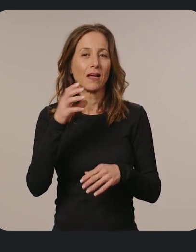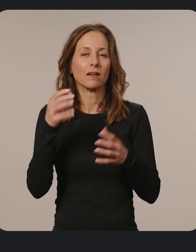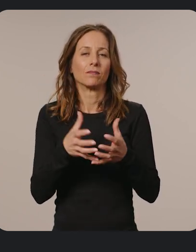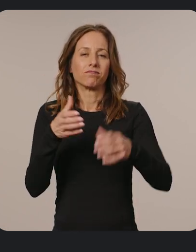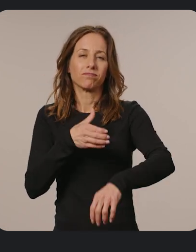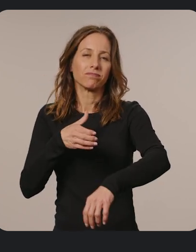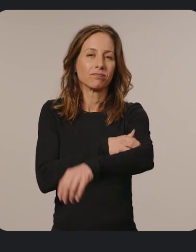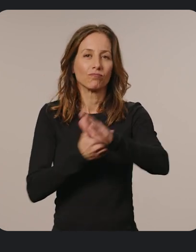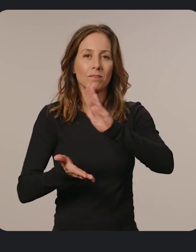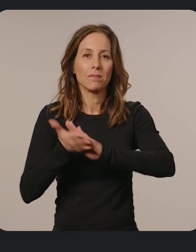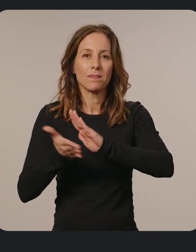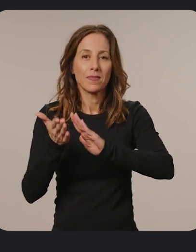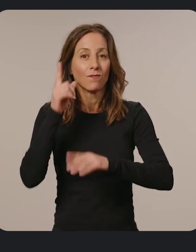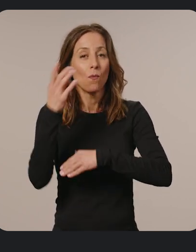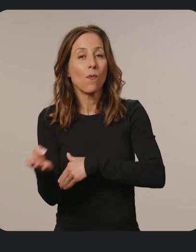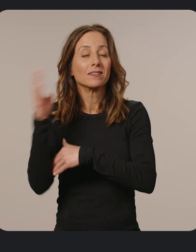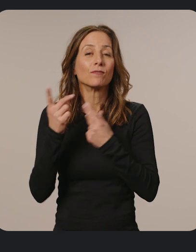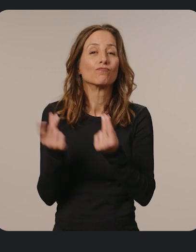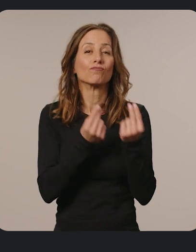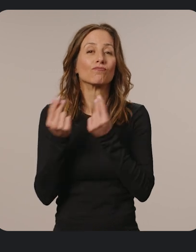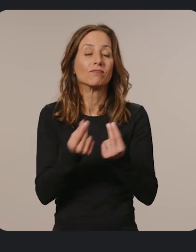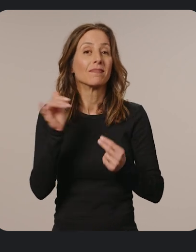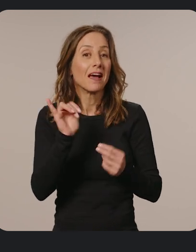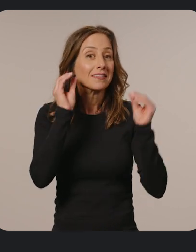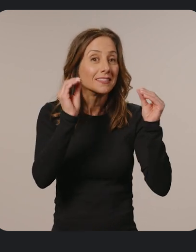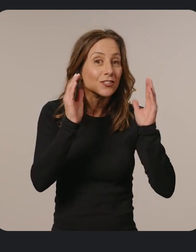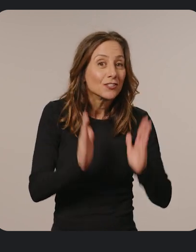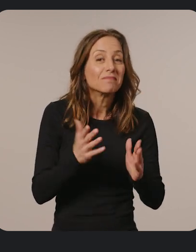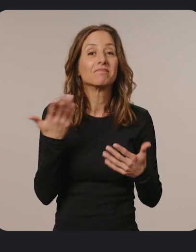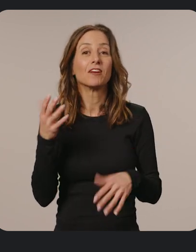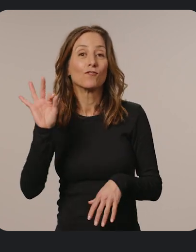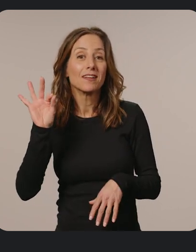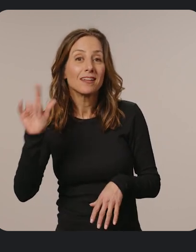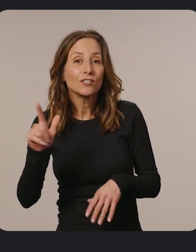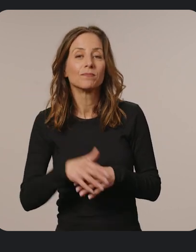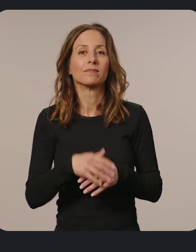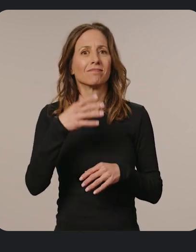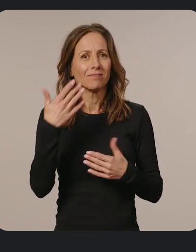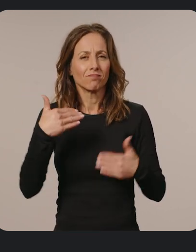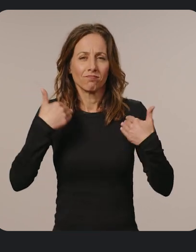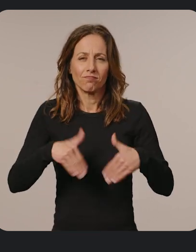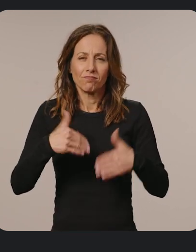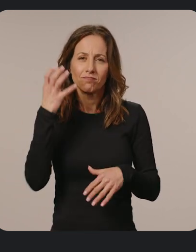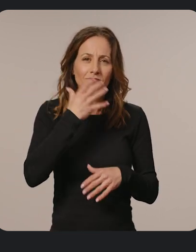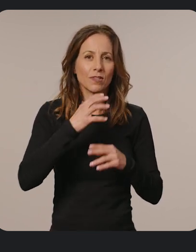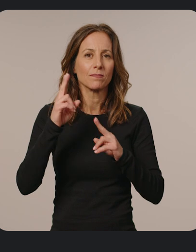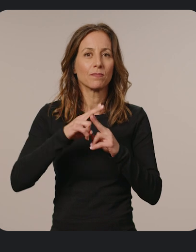of processing power for all-day multi-taskers like teachers and freelancers, serious productivity apps that